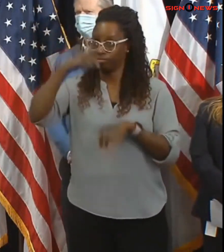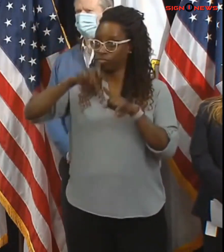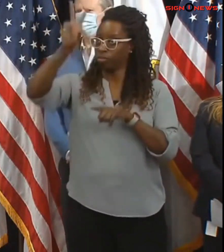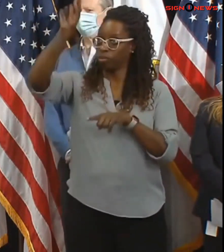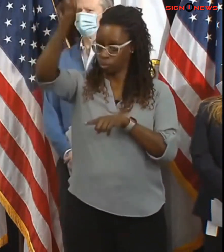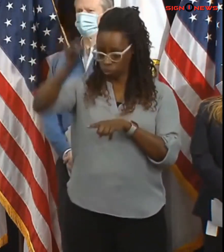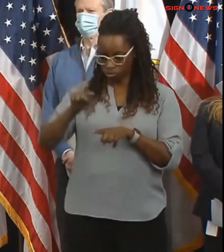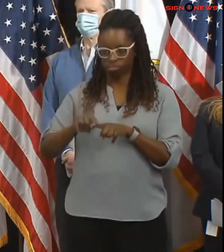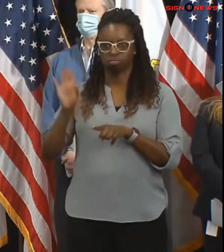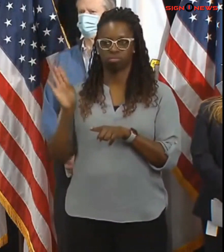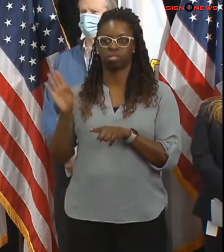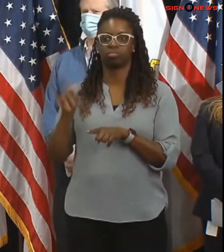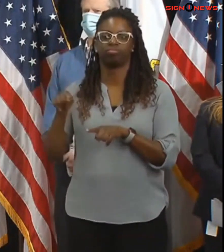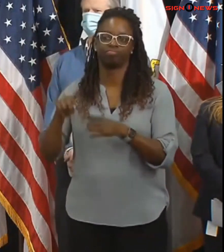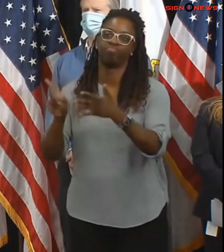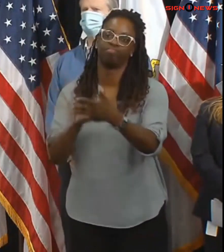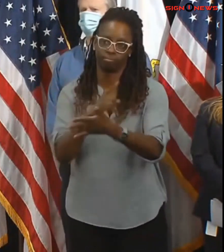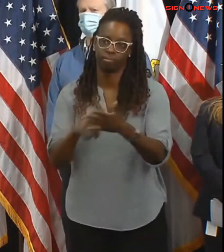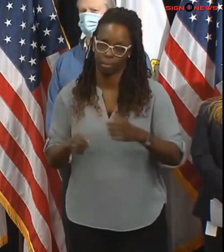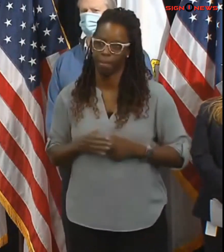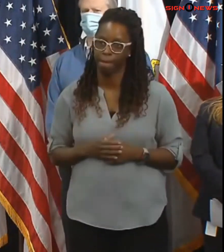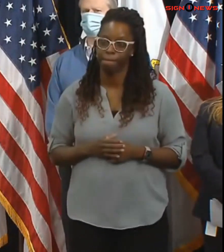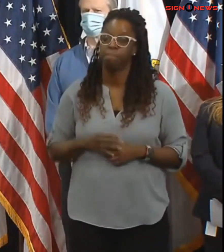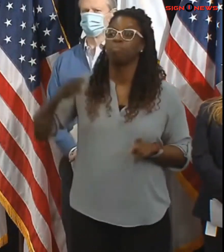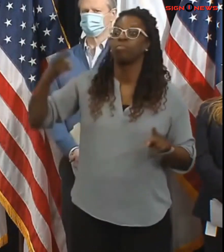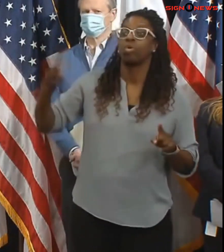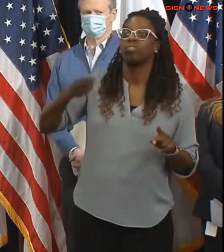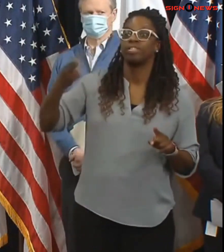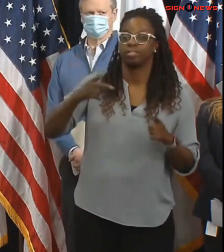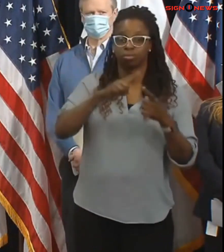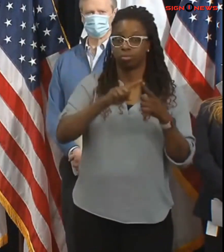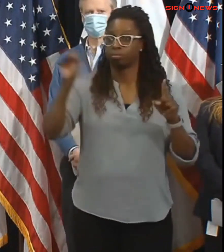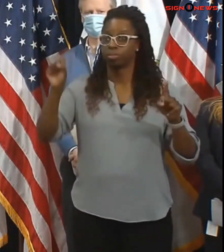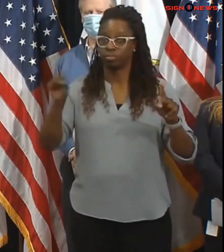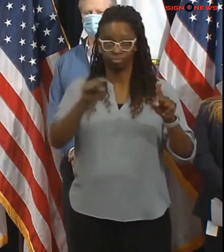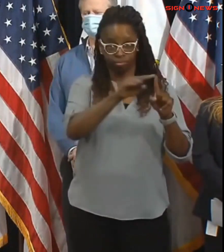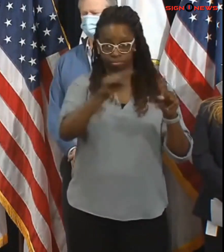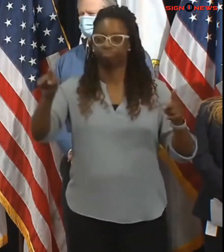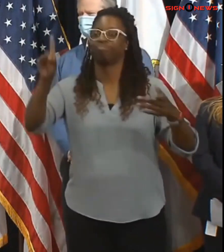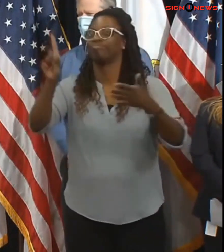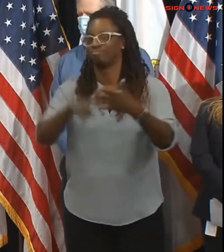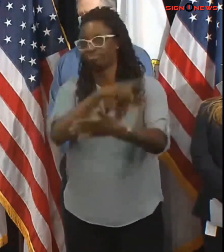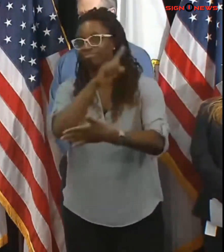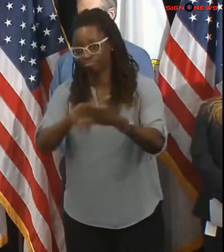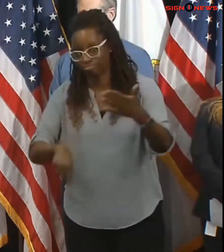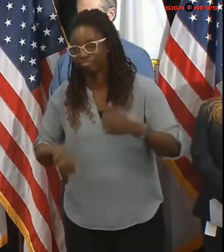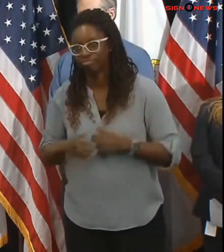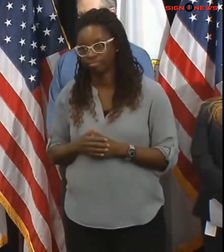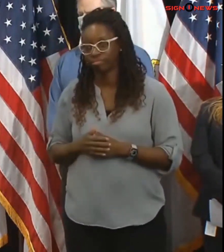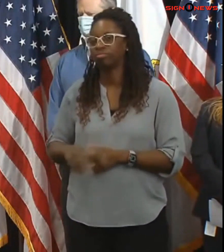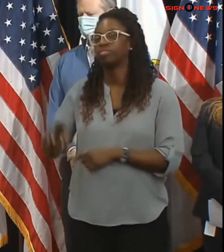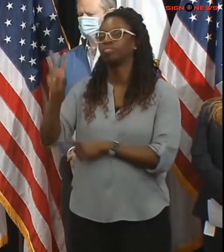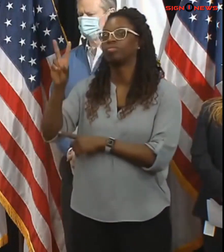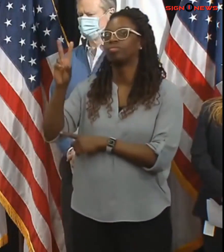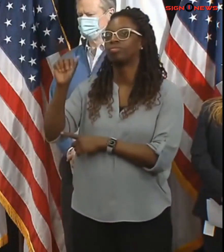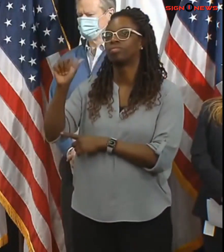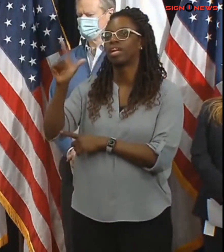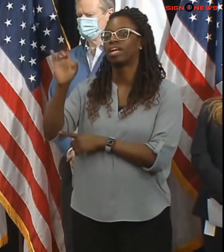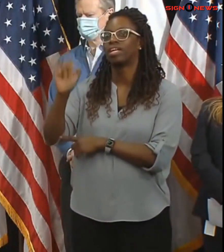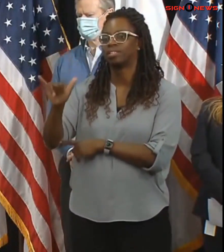service including the valley fire is canceled all amtrak northeast corridor service between penn station in new york